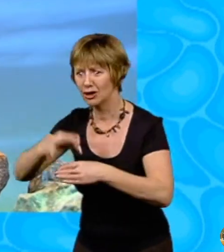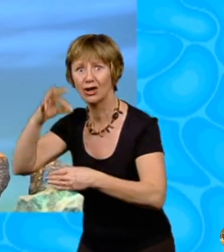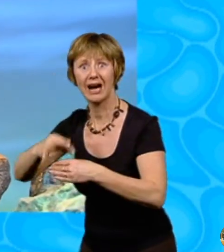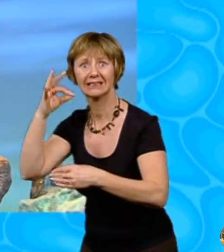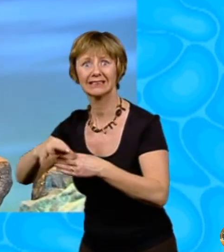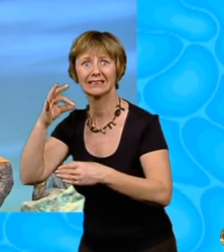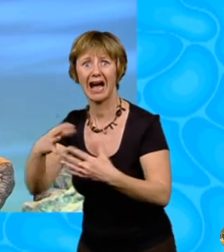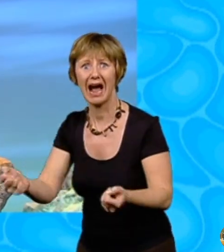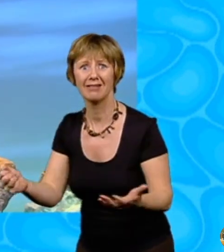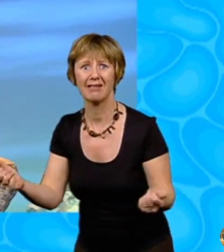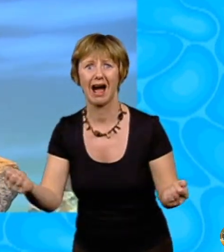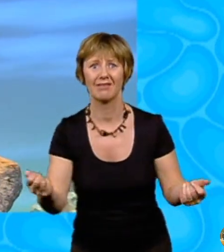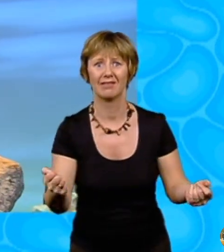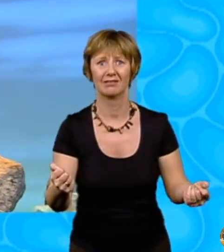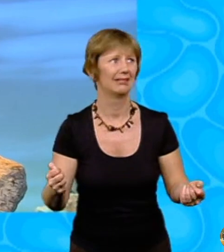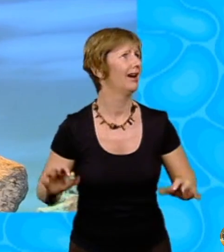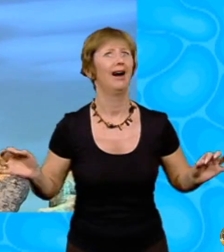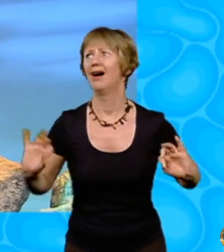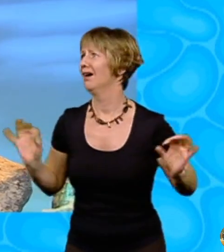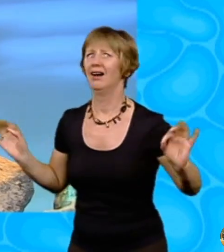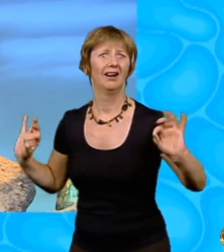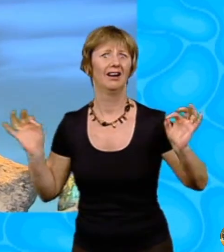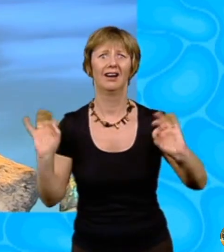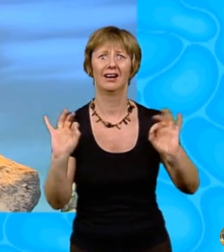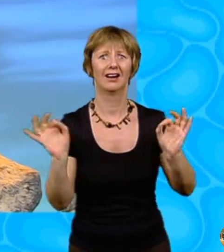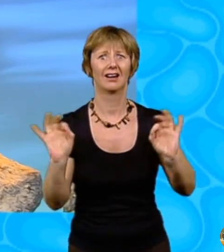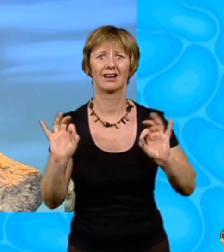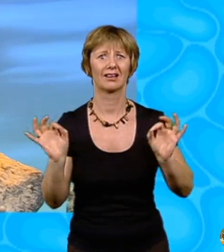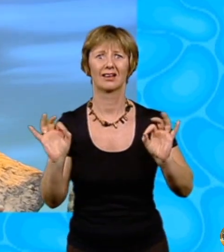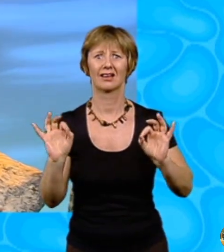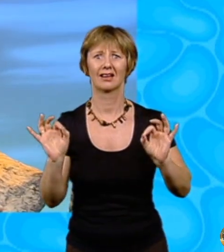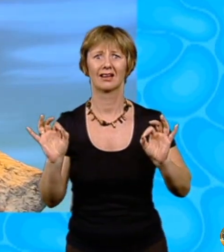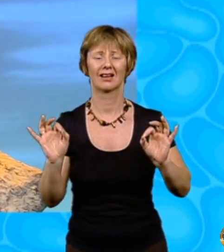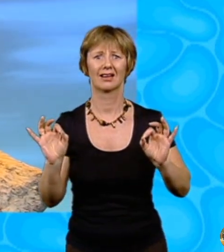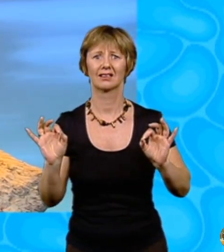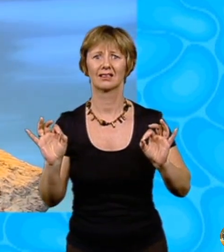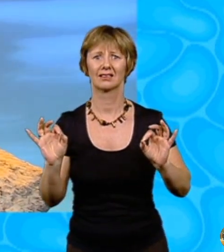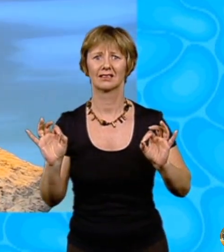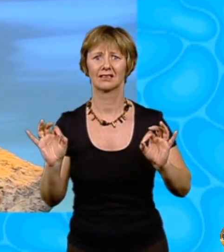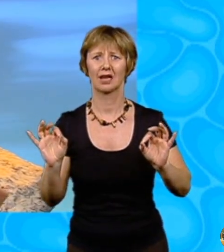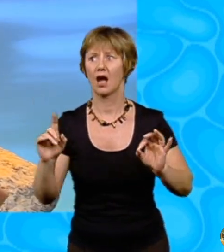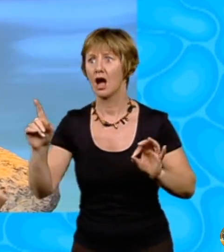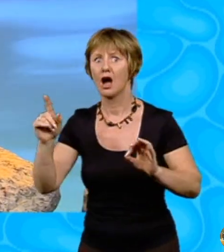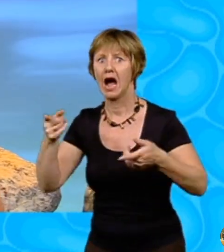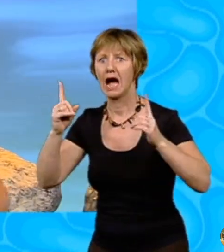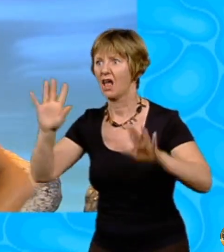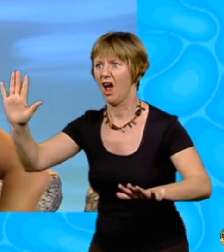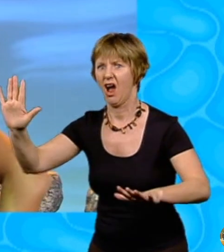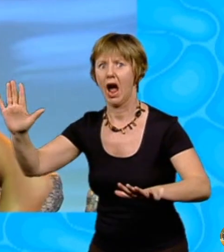crisps? Miss Porter called out suddenly. No. Everyone shook their heads. I'll get you